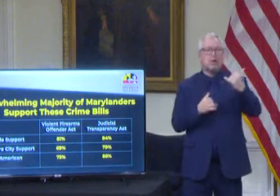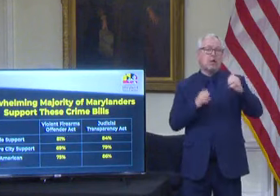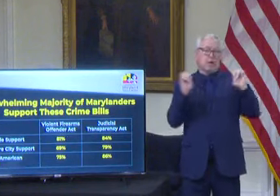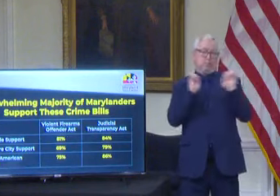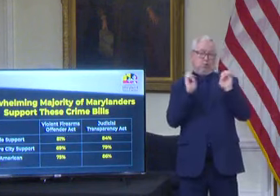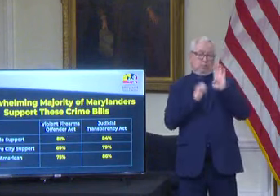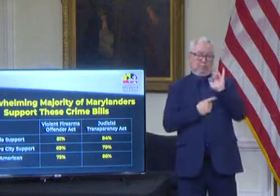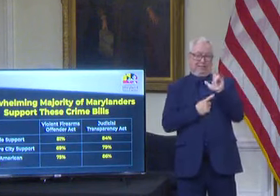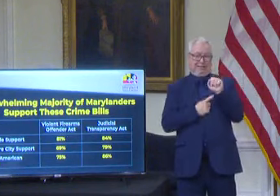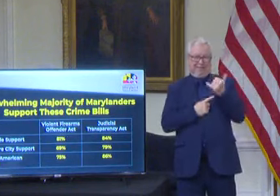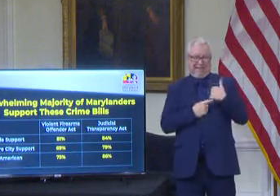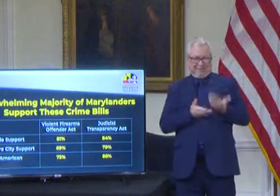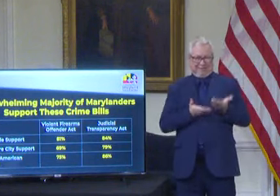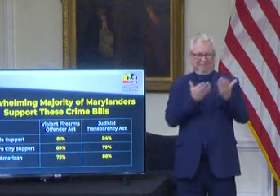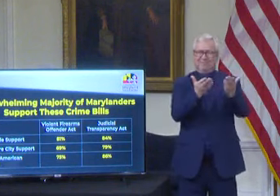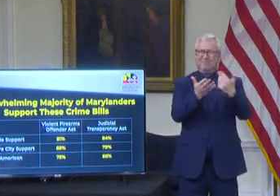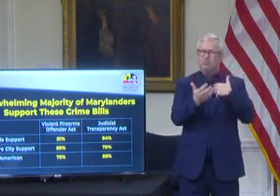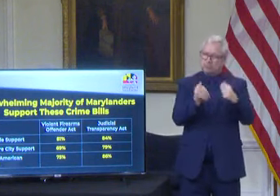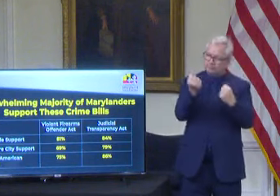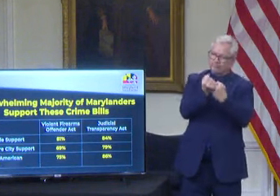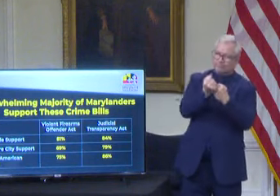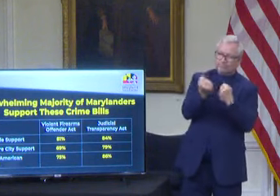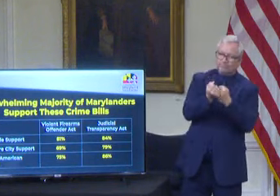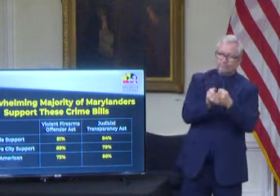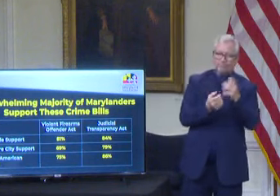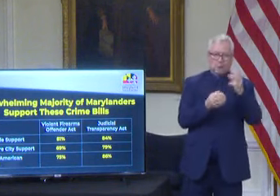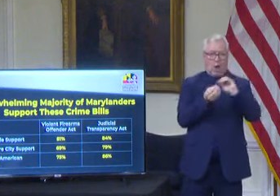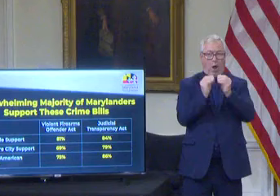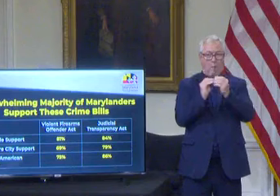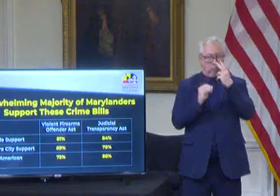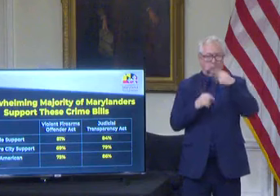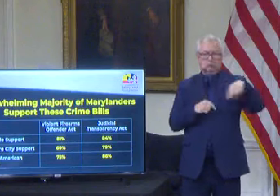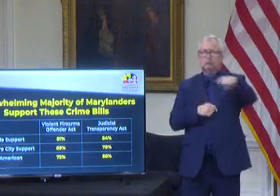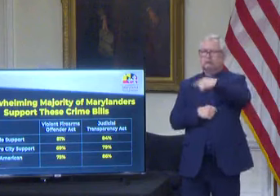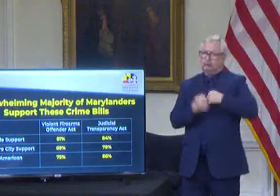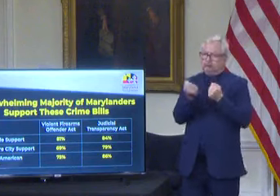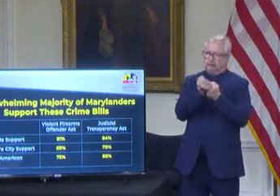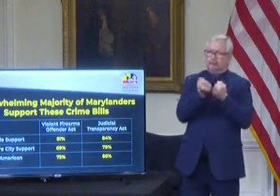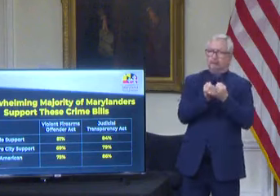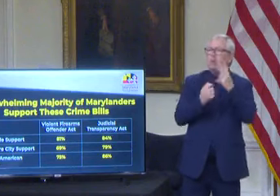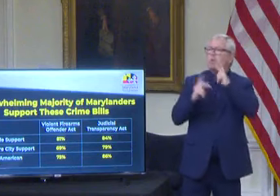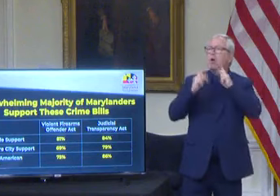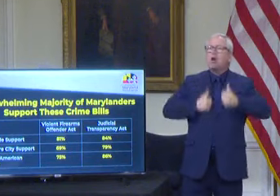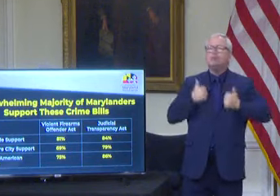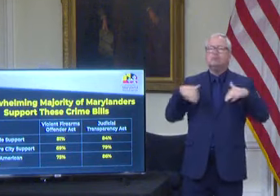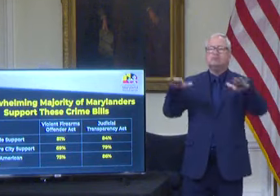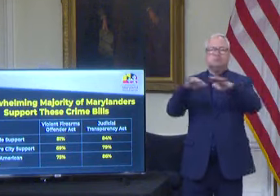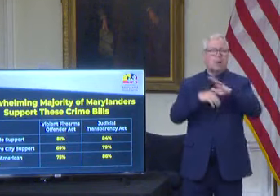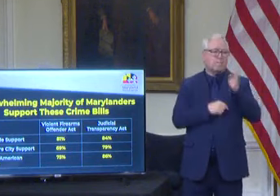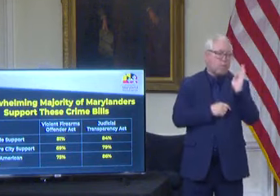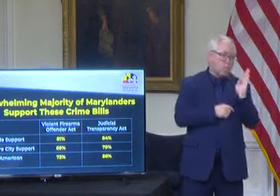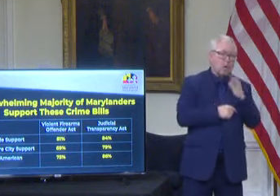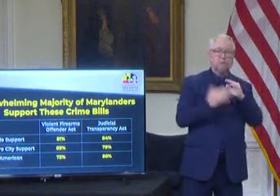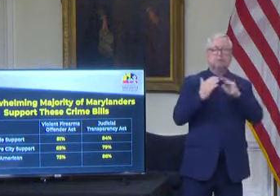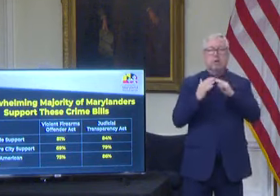by an overwhelming majority of Baltimore City residents and all Marylanders.